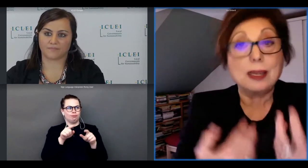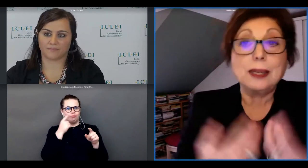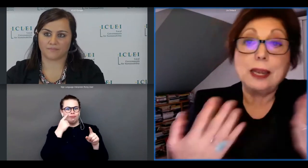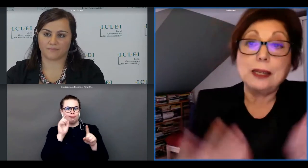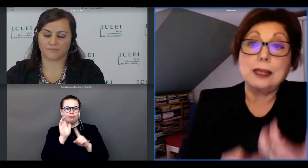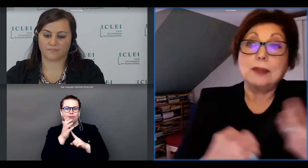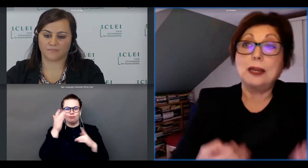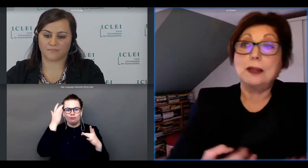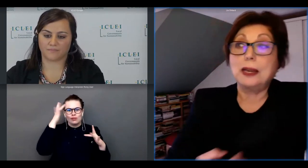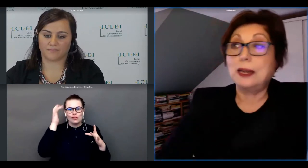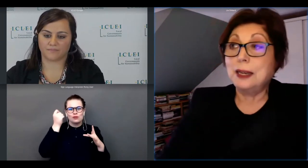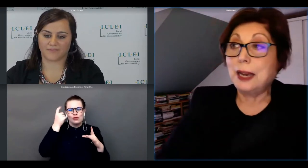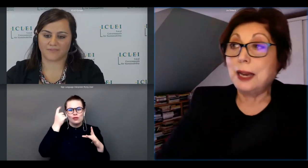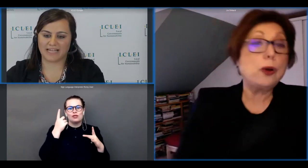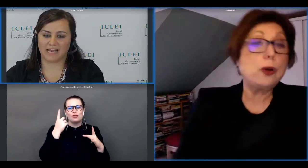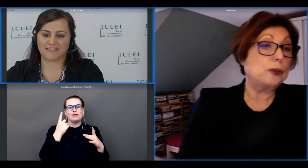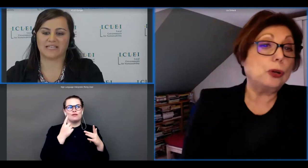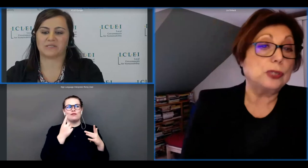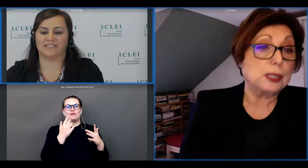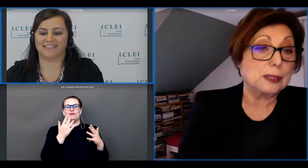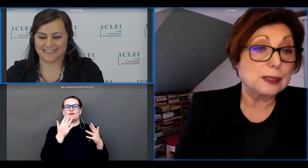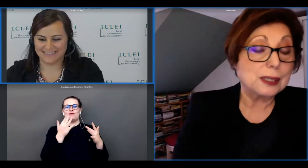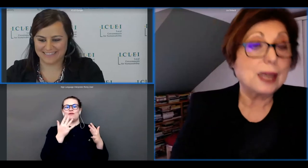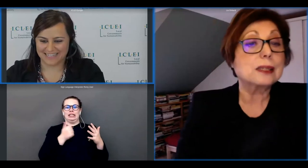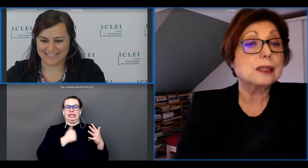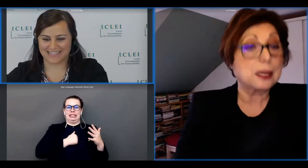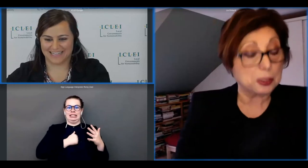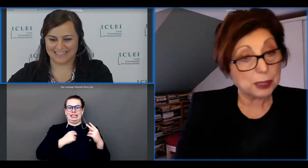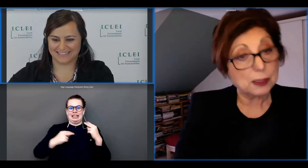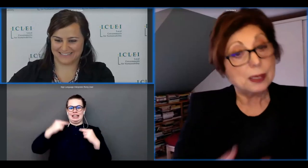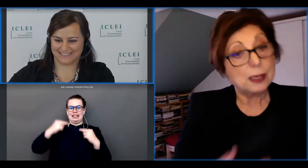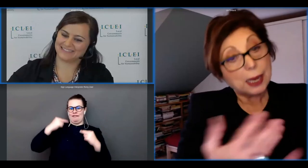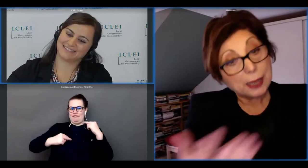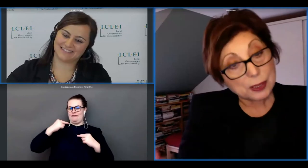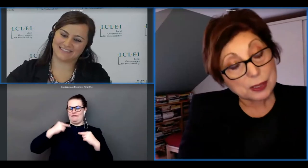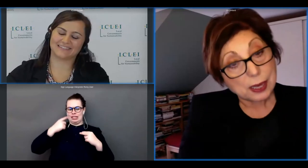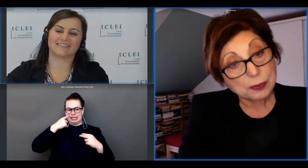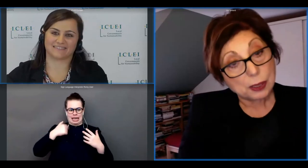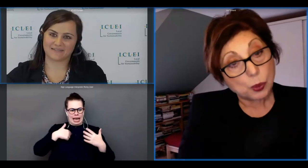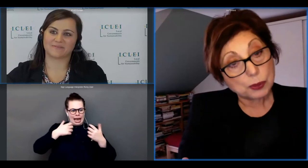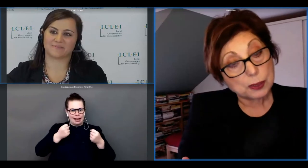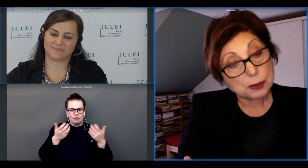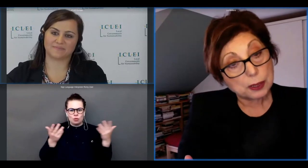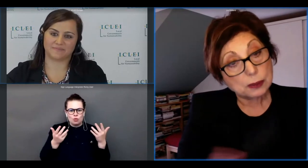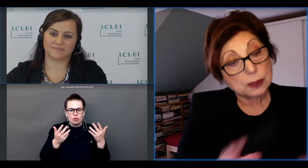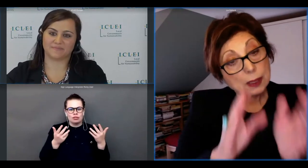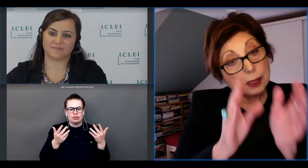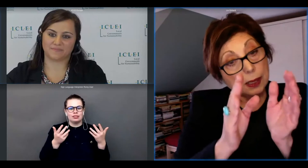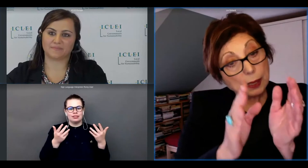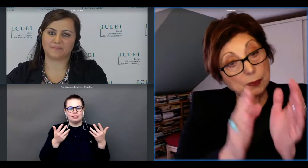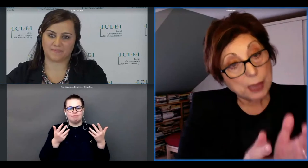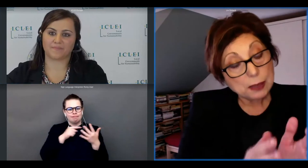self-assessment and understanding of what is going on